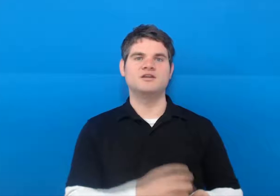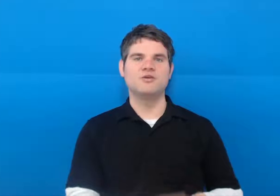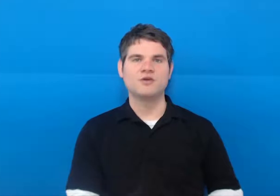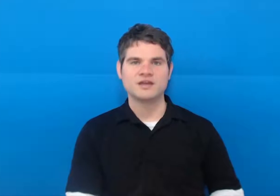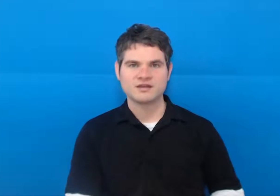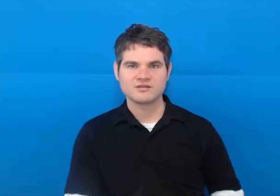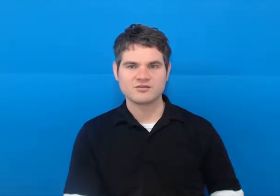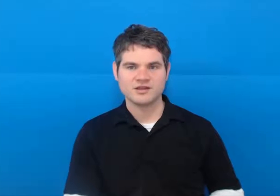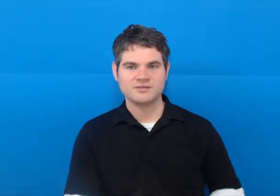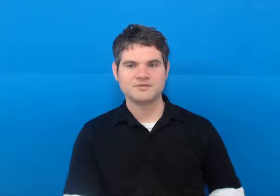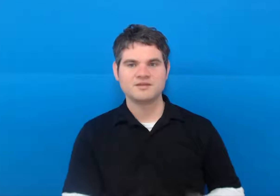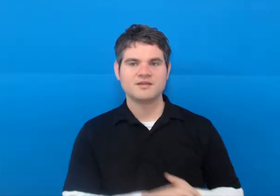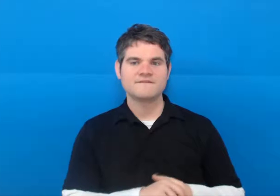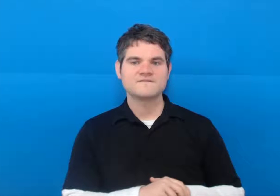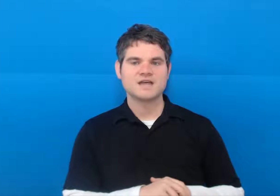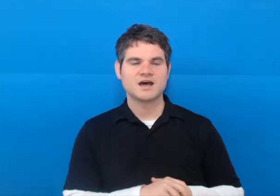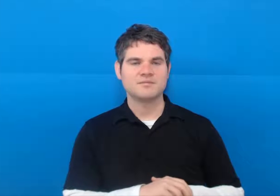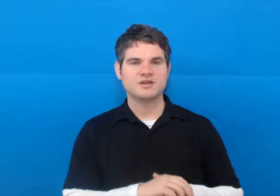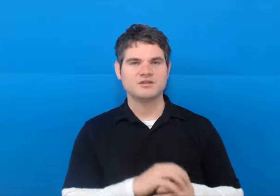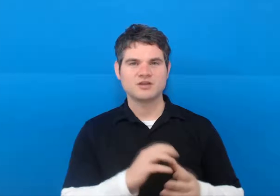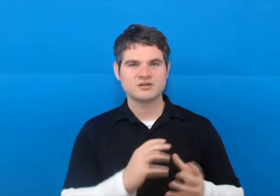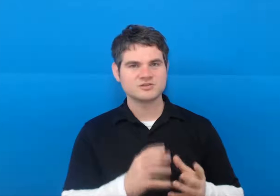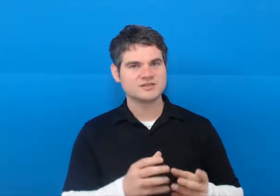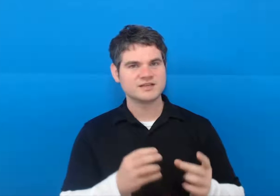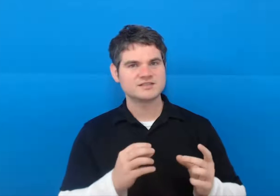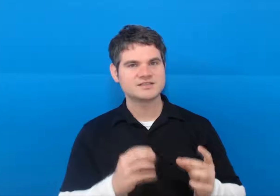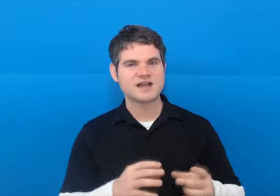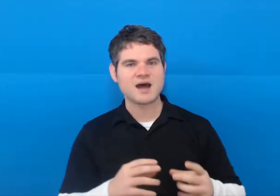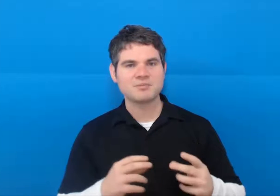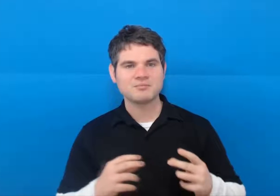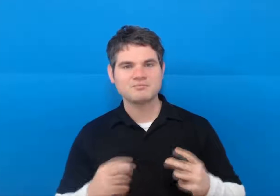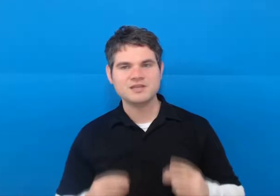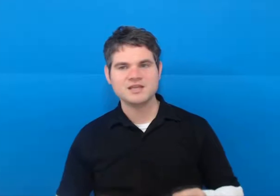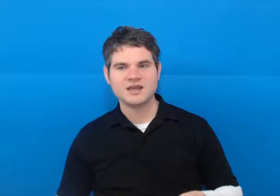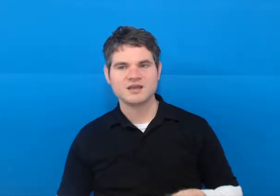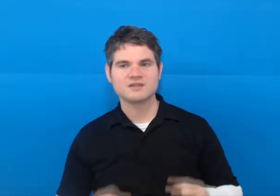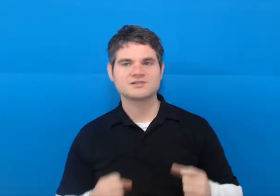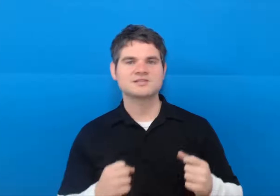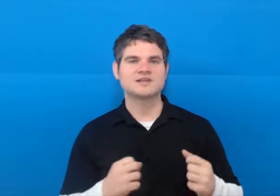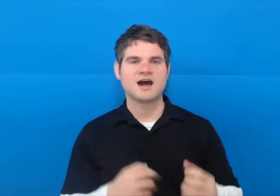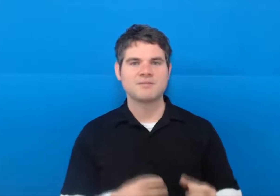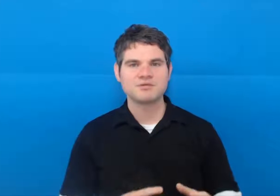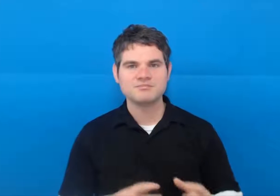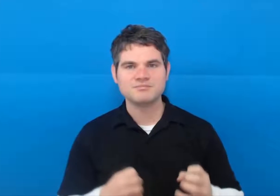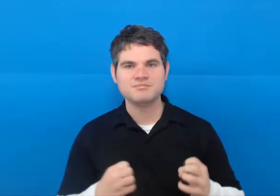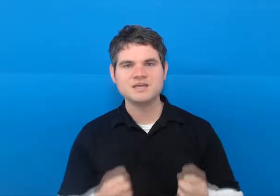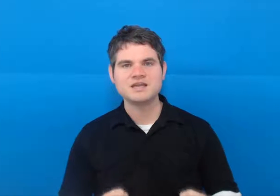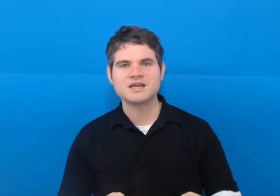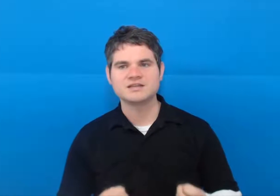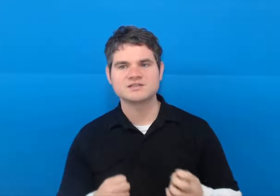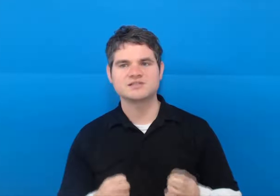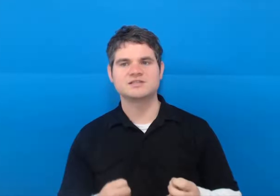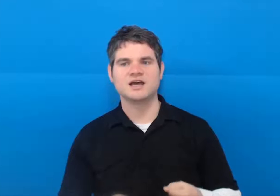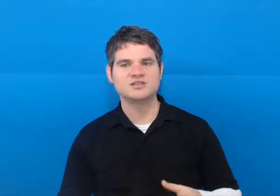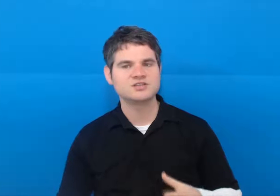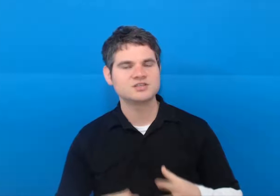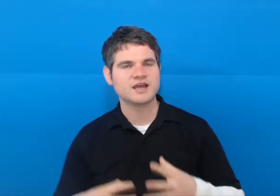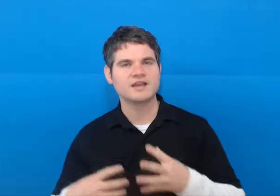annoying creep and you can also say stop being stop being such an